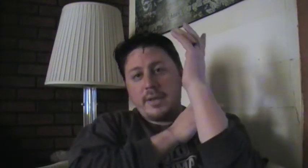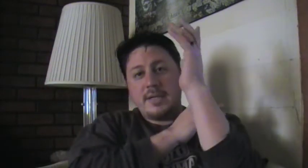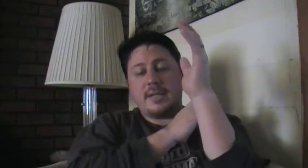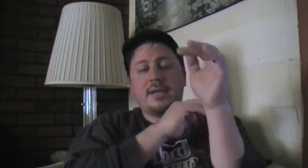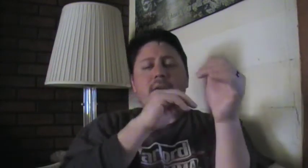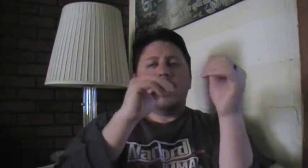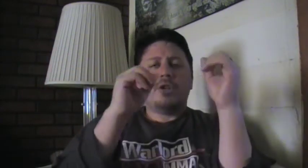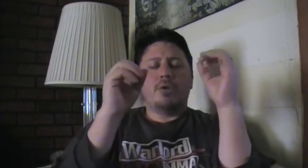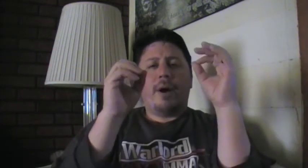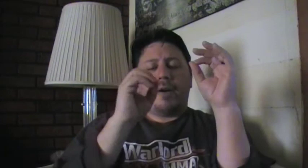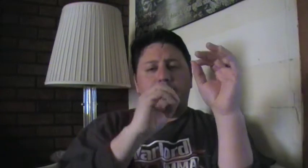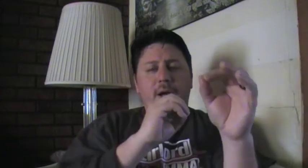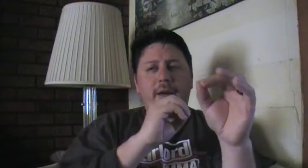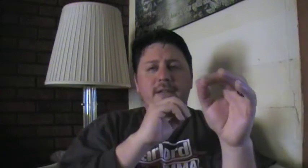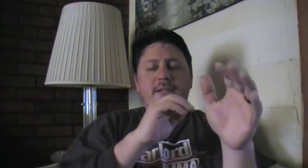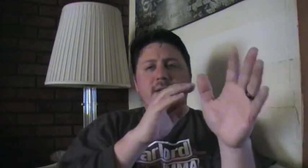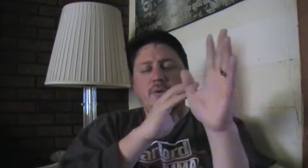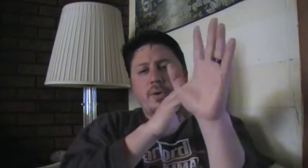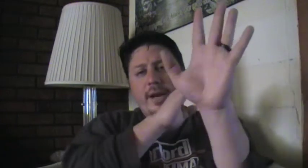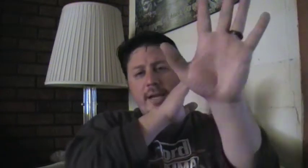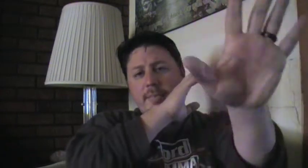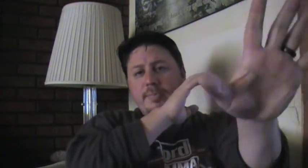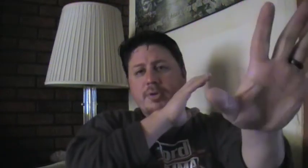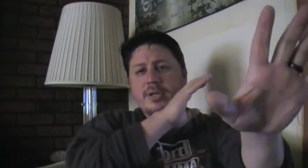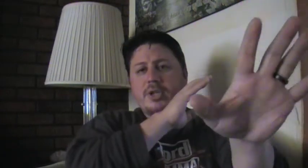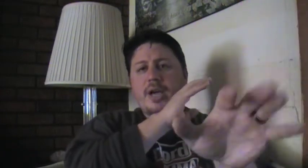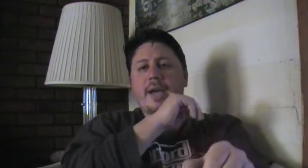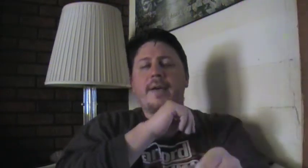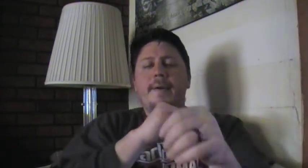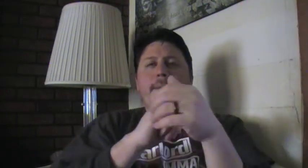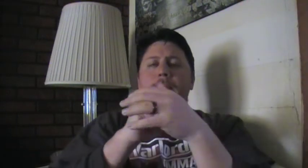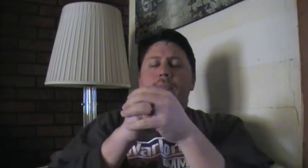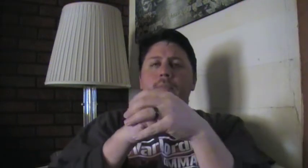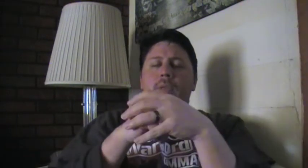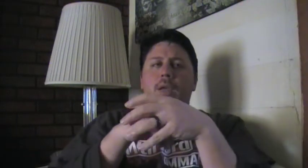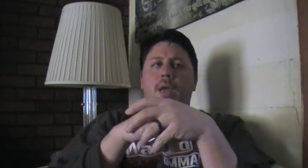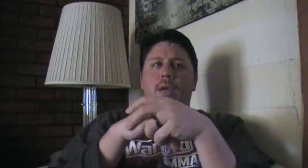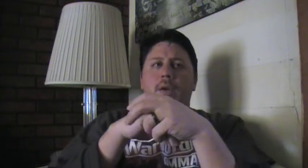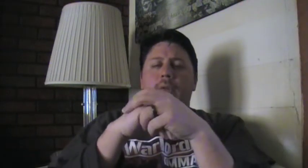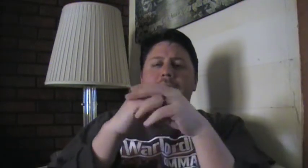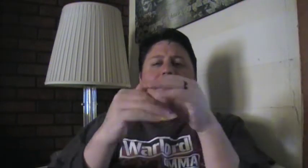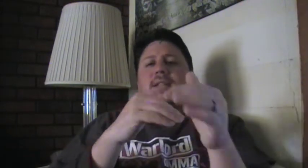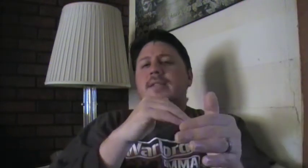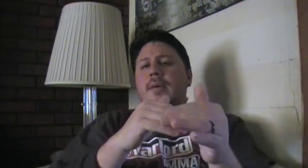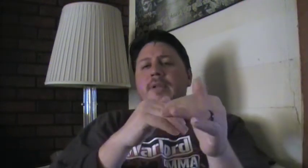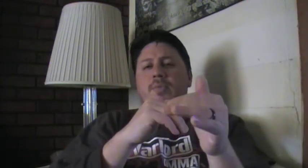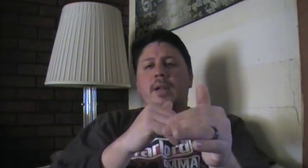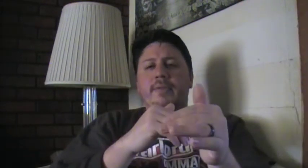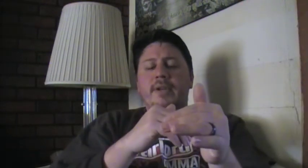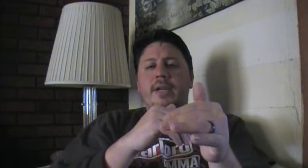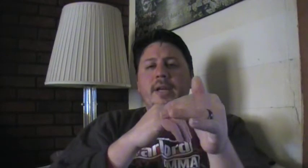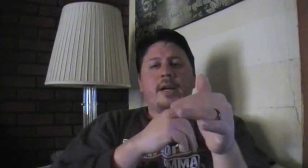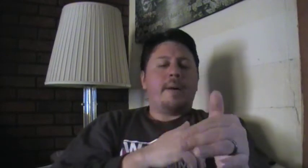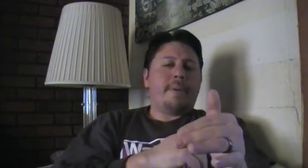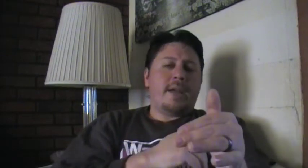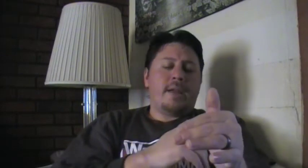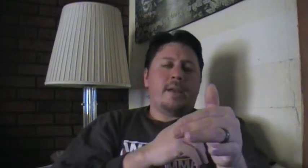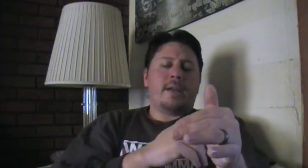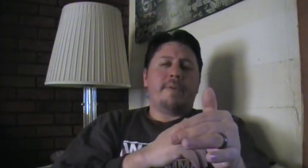these things? Do you know how to block these things? you know how to keep this person in check? You know, that's not something that's relevant in a competitive